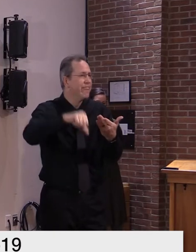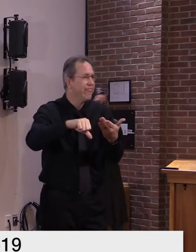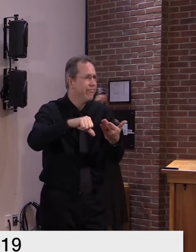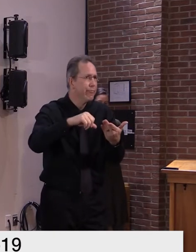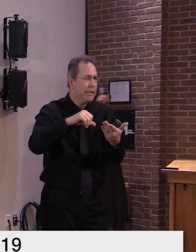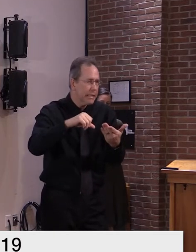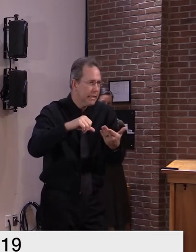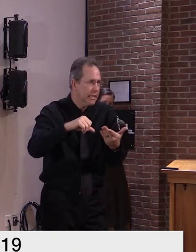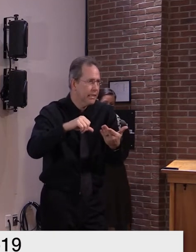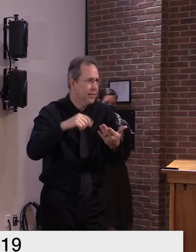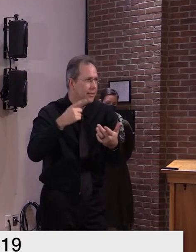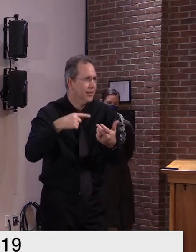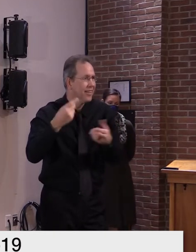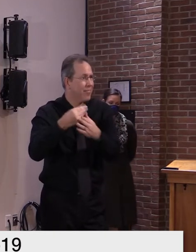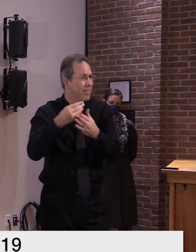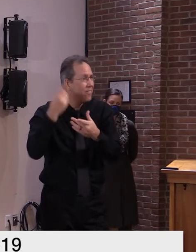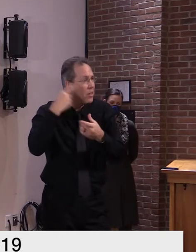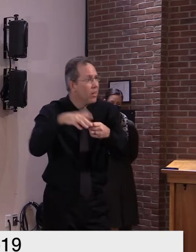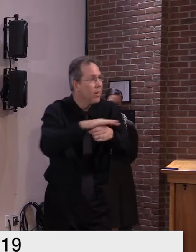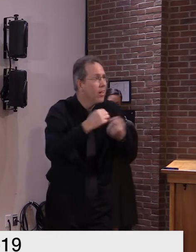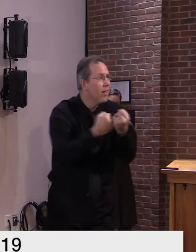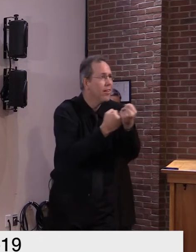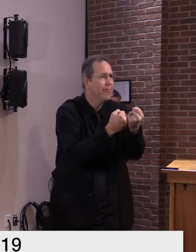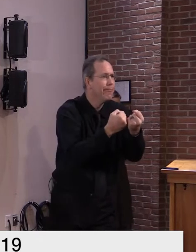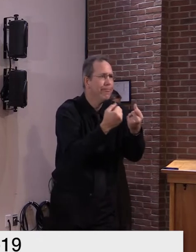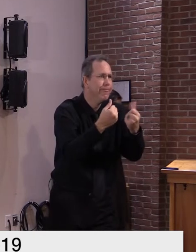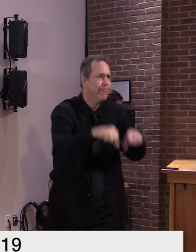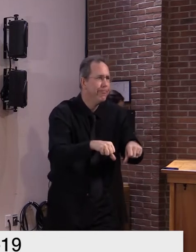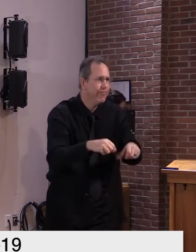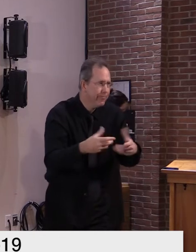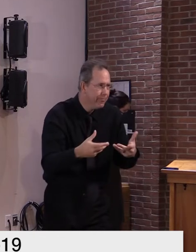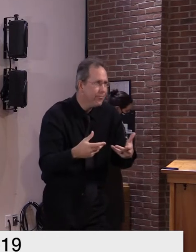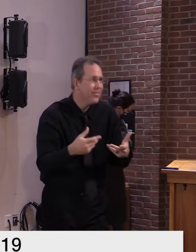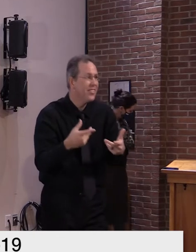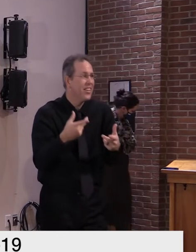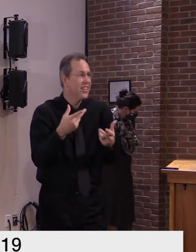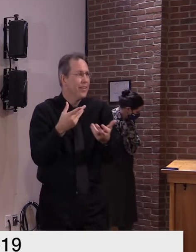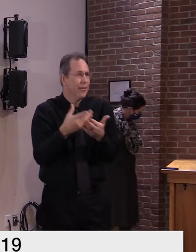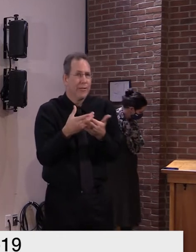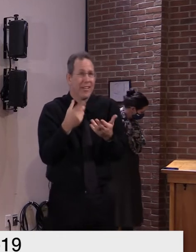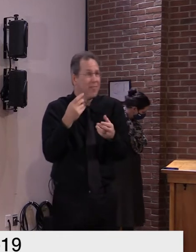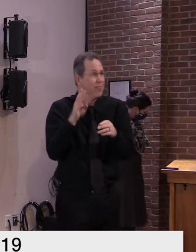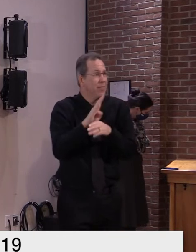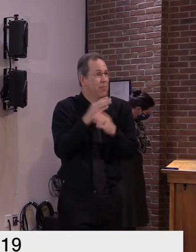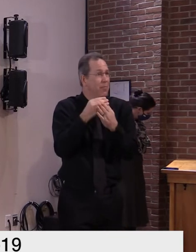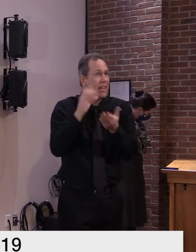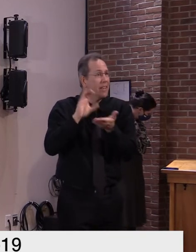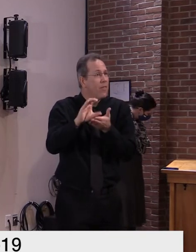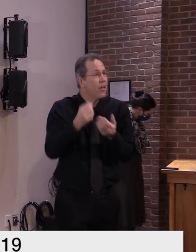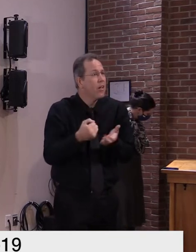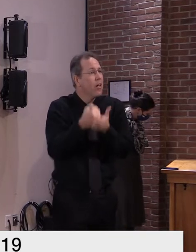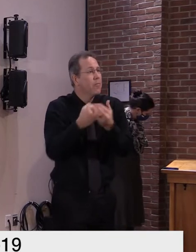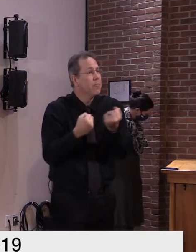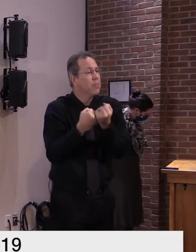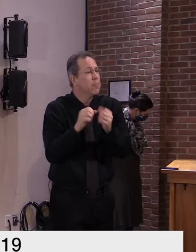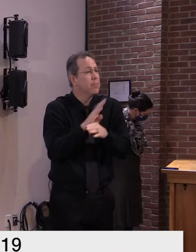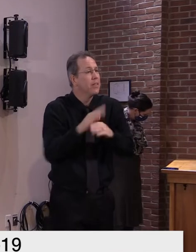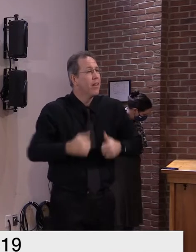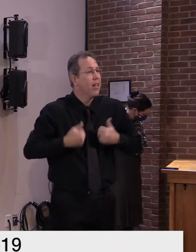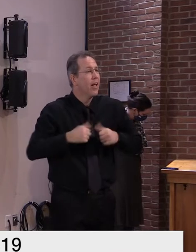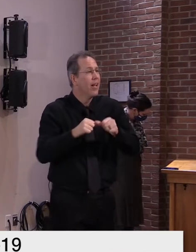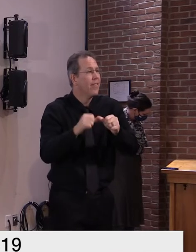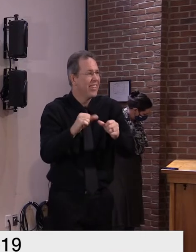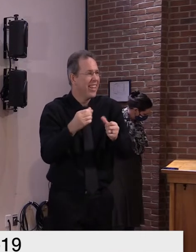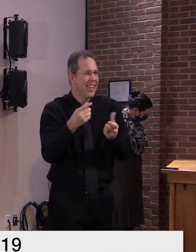existing business um grants the economic recovery grants and that money would have allowed the uh pending